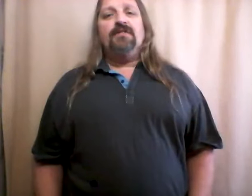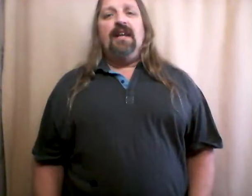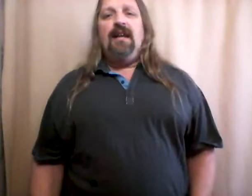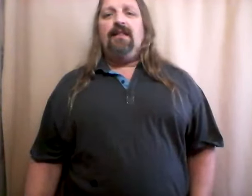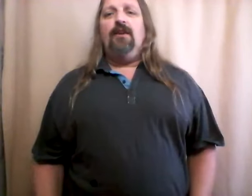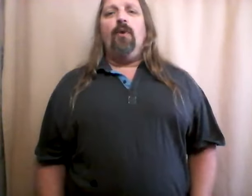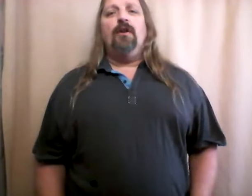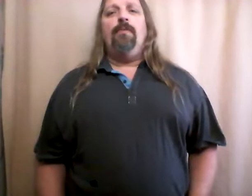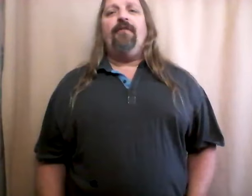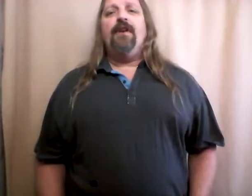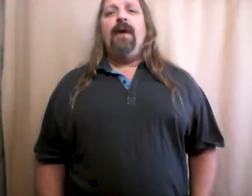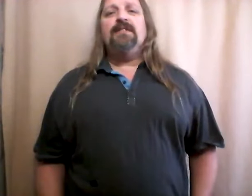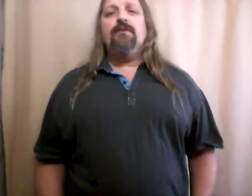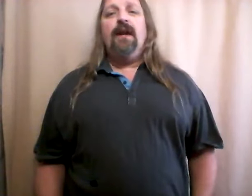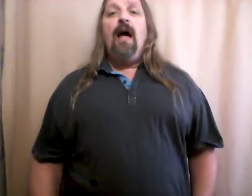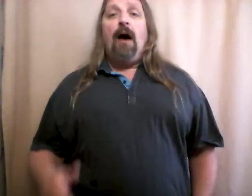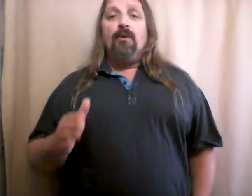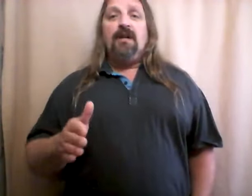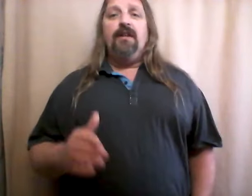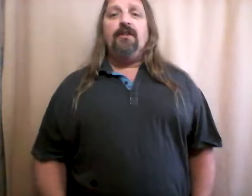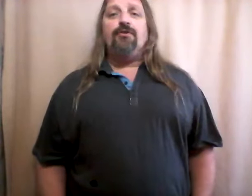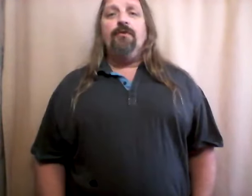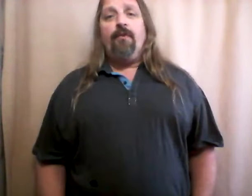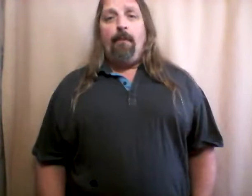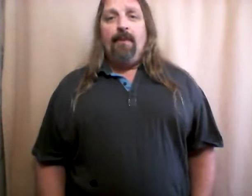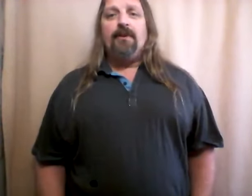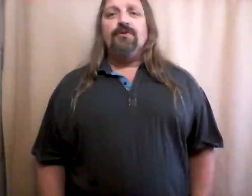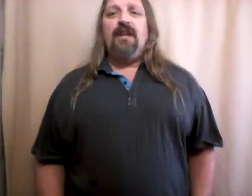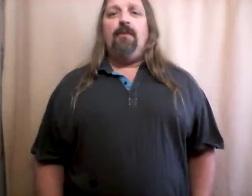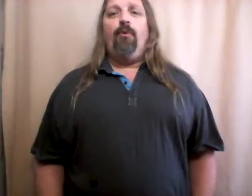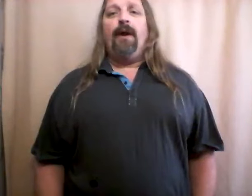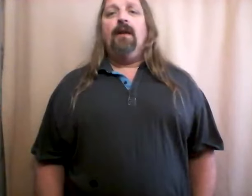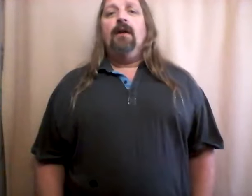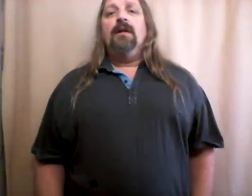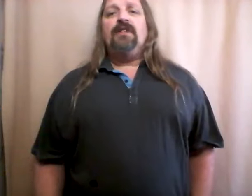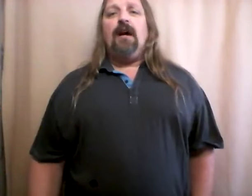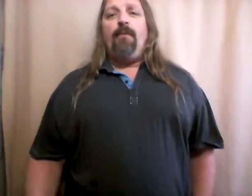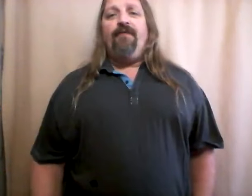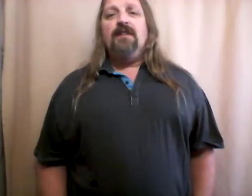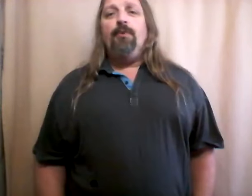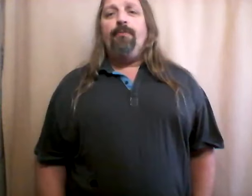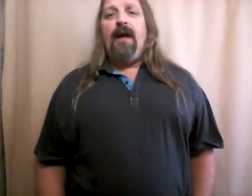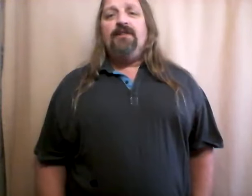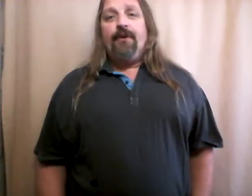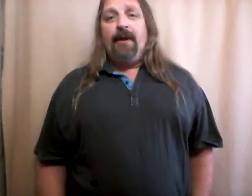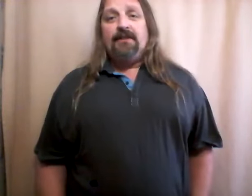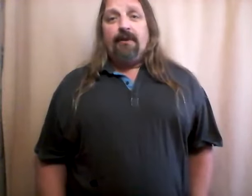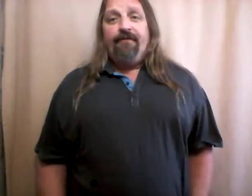there's anything you want to know about Freemasonry, I will tell you the truth from a Biblical standpoint. Check out my Facebook page, Freemasonry